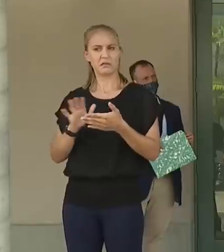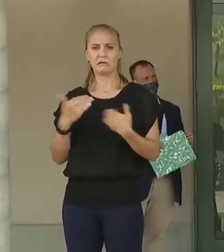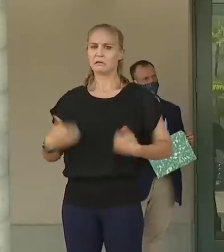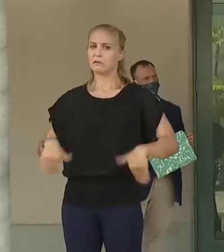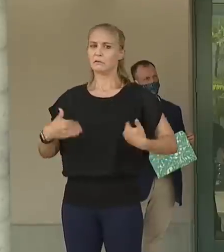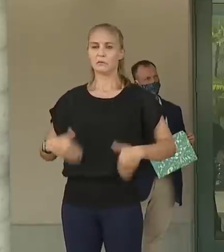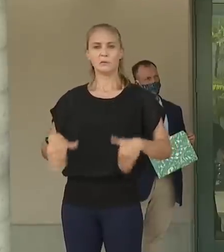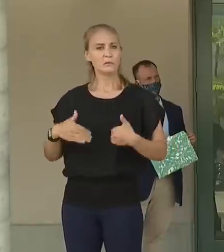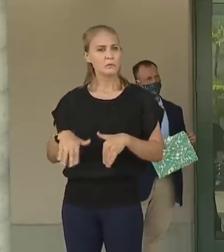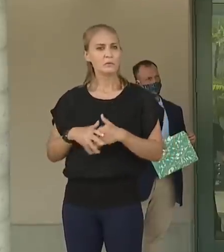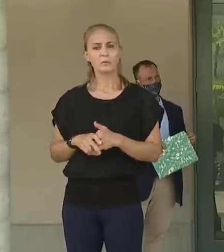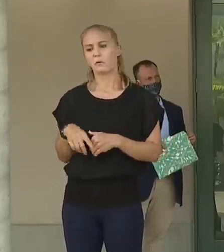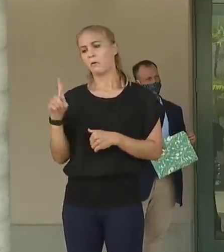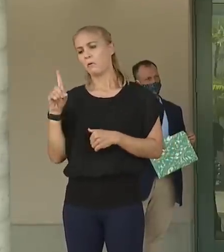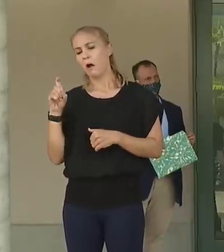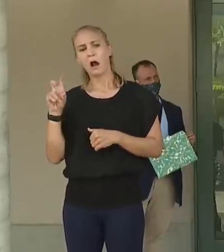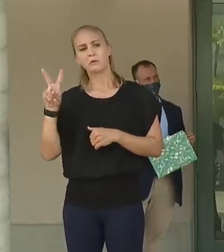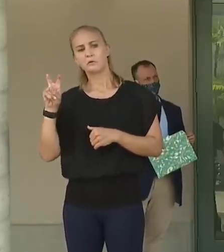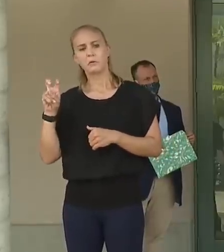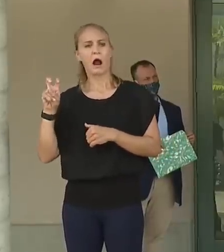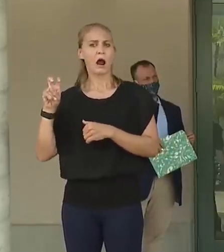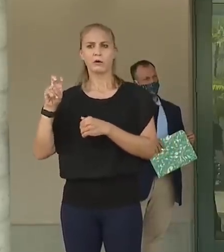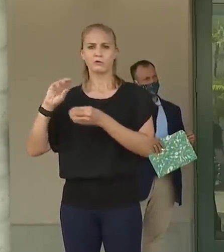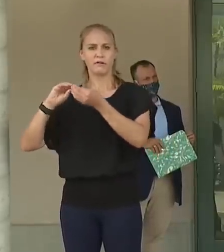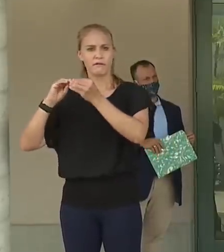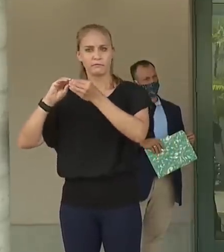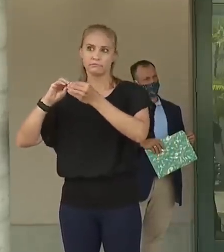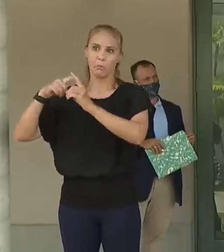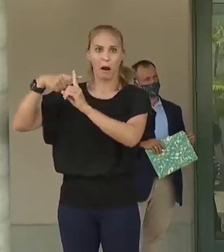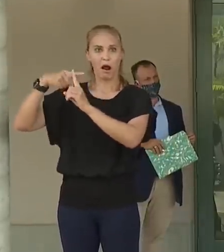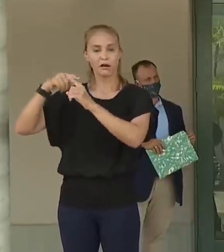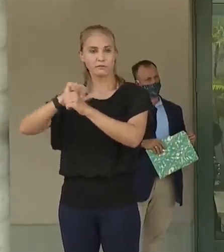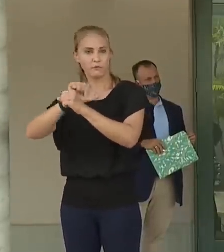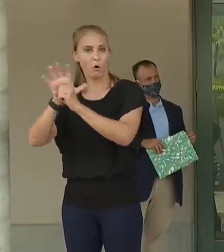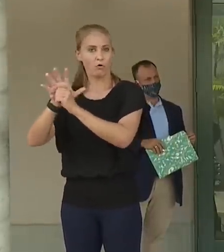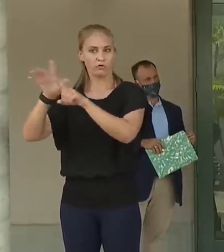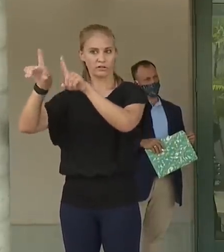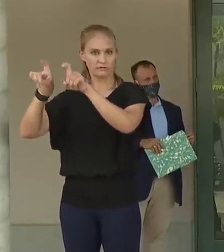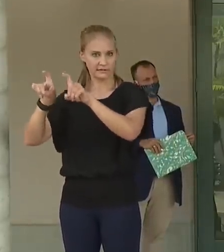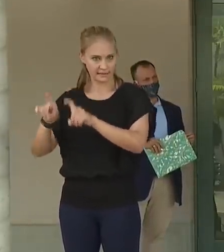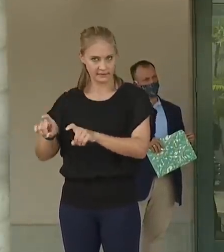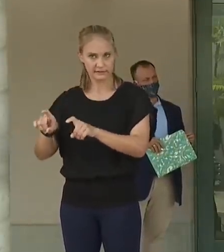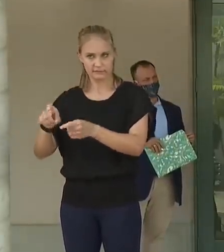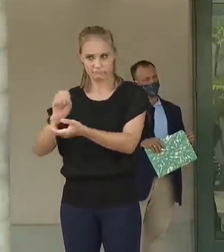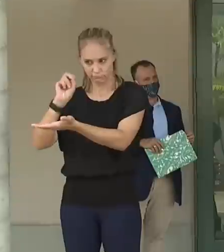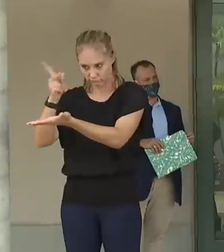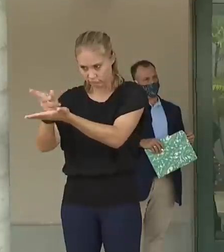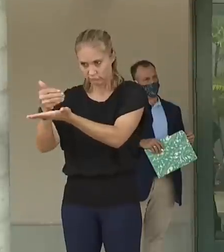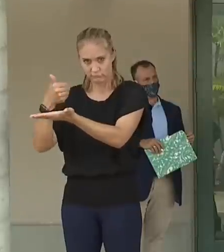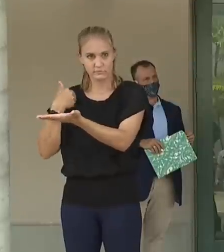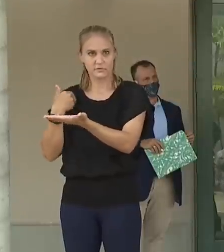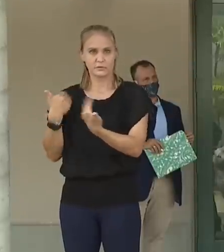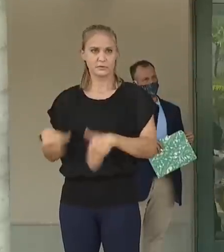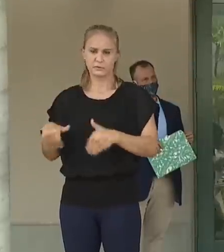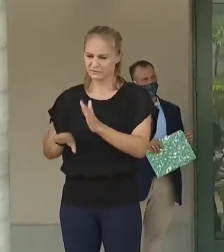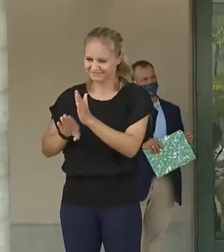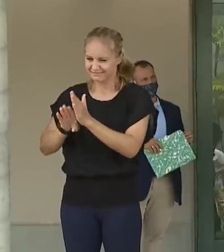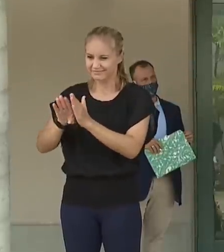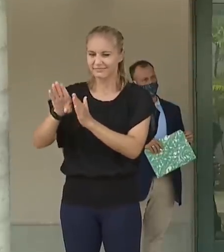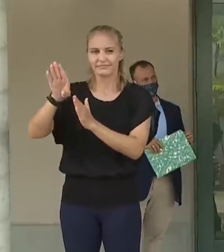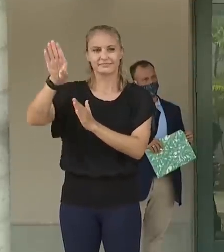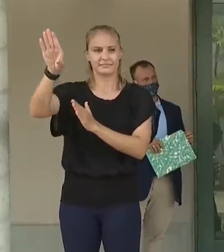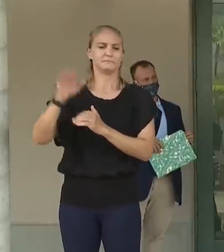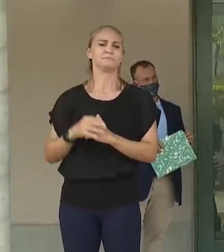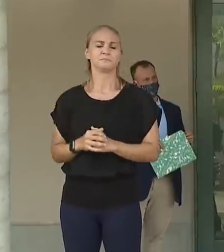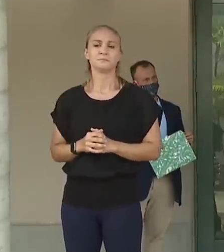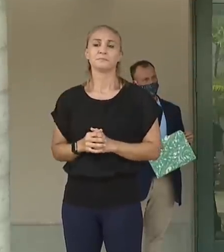troubling triple-digit increases in the number of new COVID confirmations that we've had and seen.